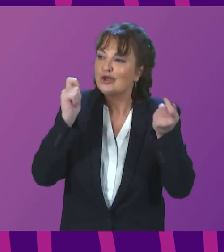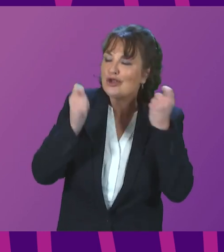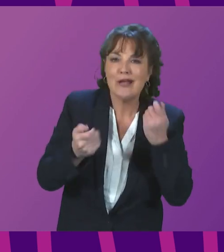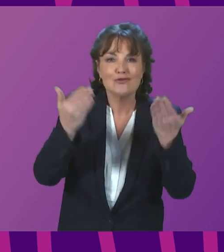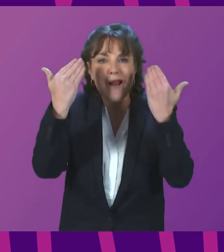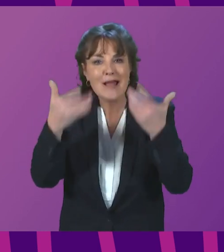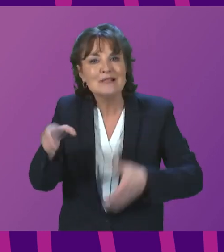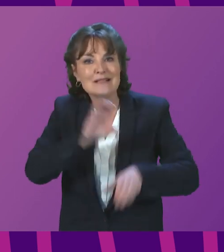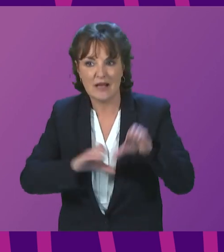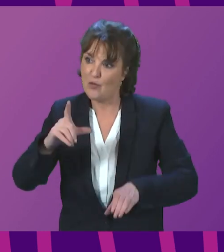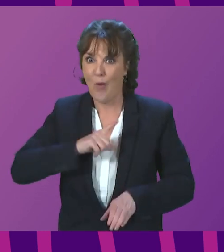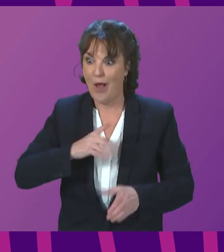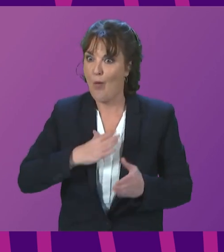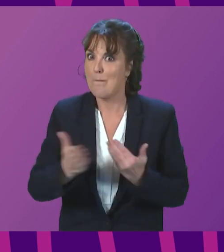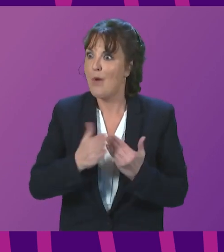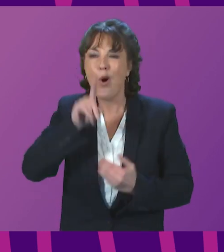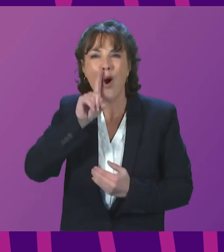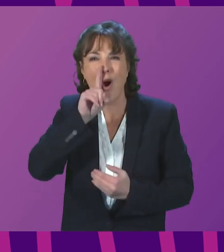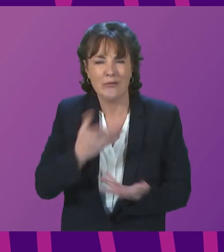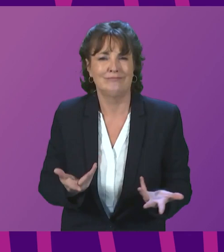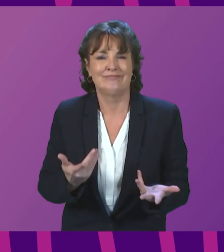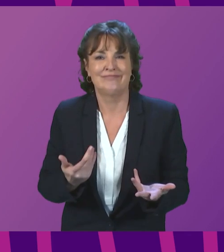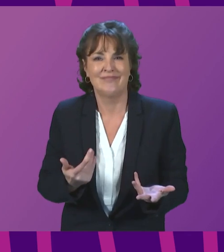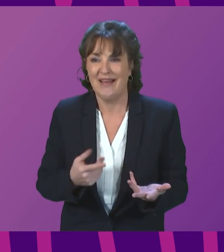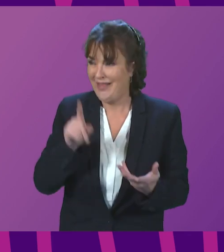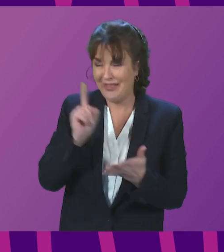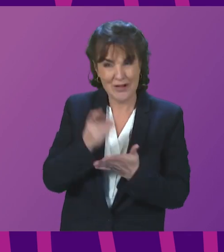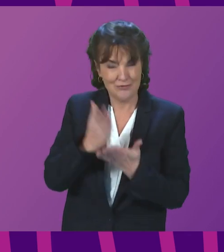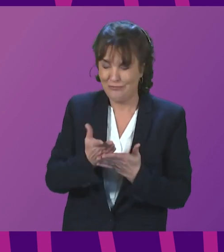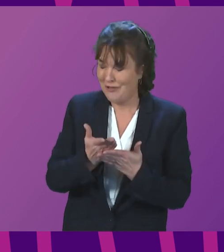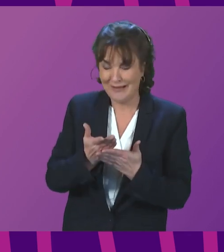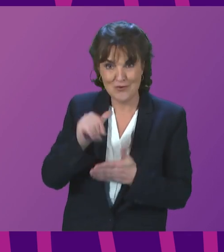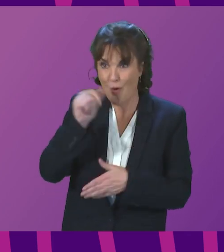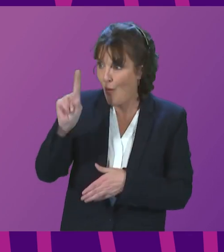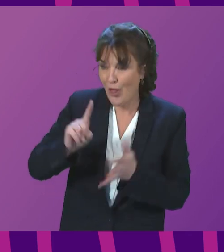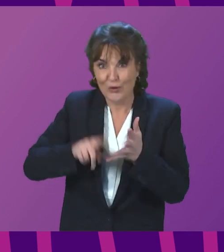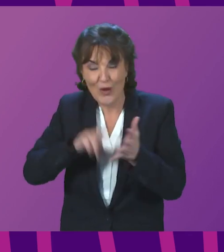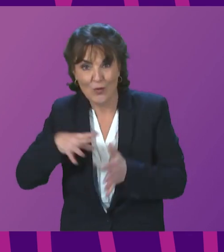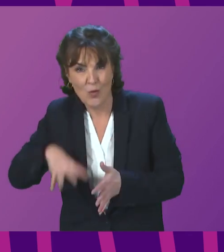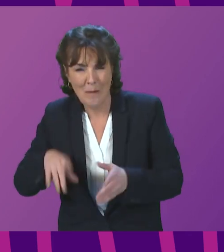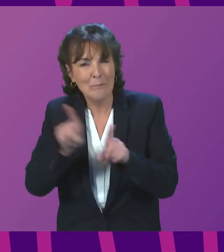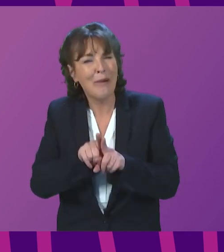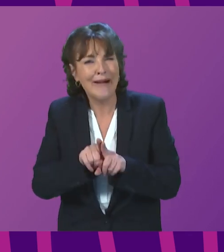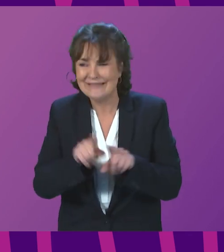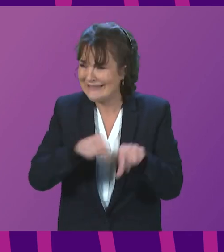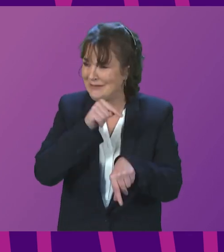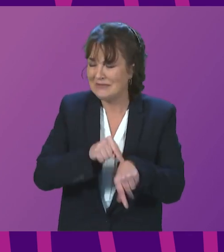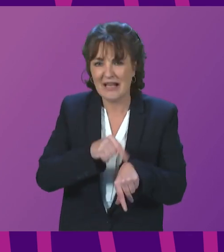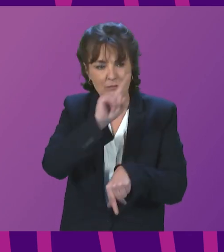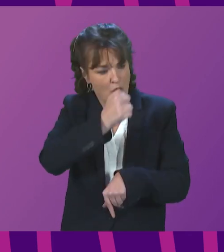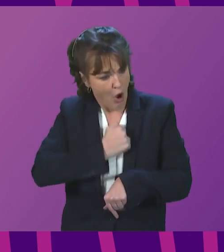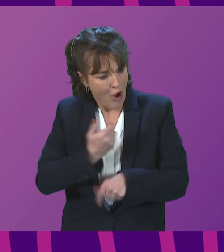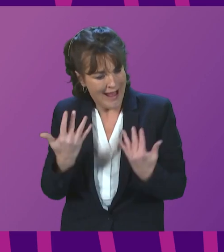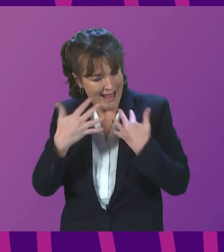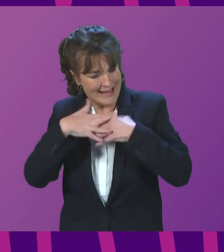does this dismiss the advice of the UN, the International Energy Agency and the Climate Change Committee but it also contradicts the integrated review of